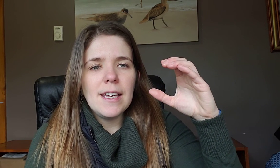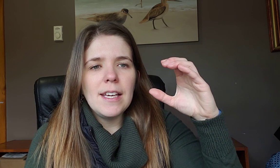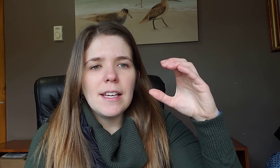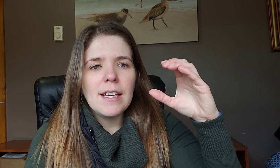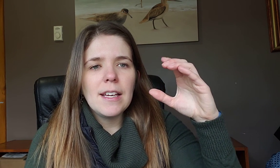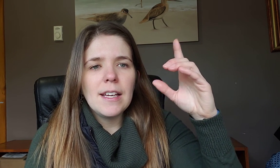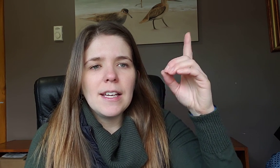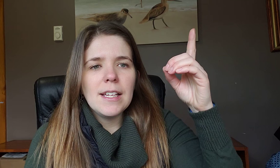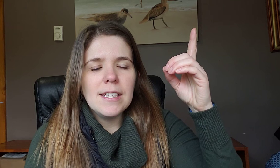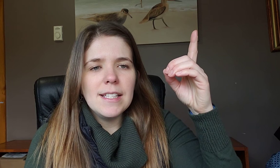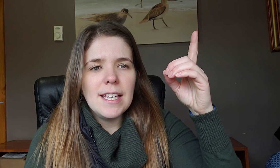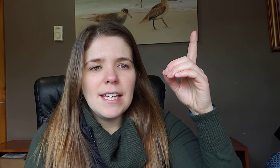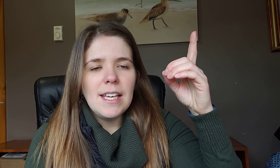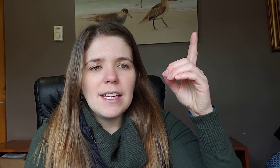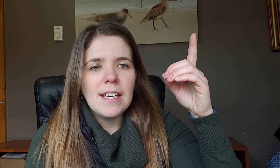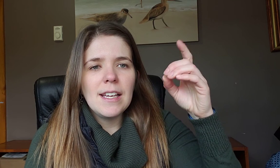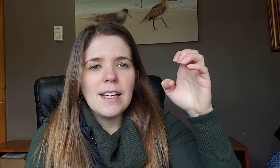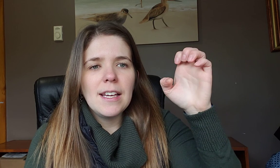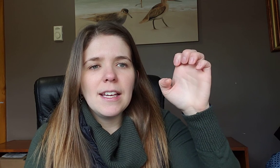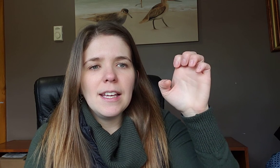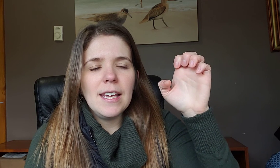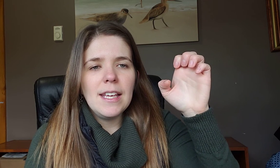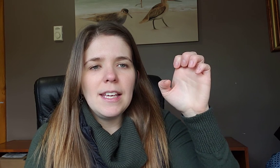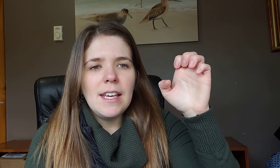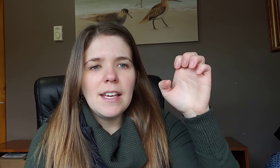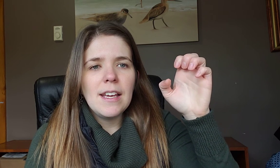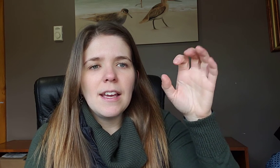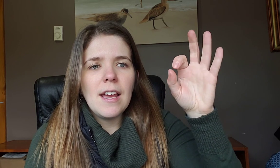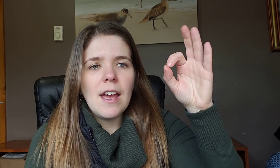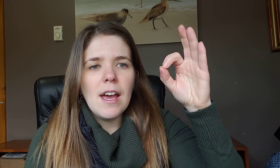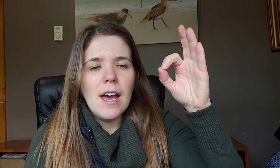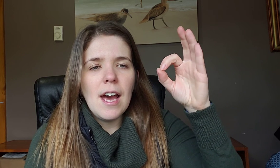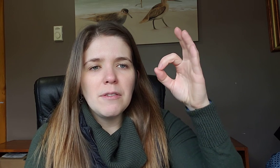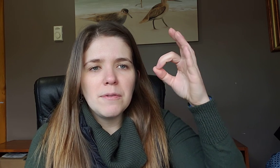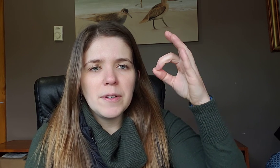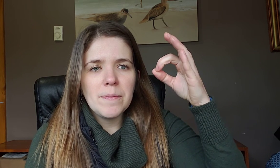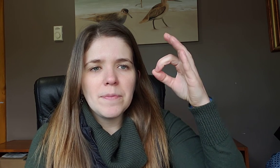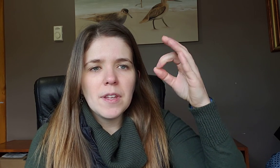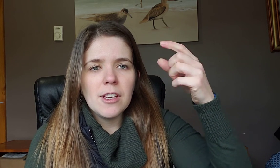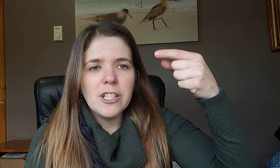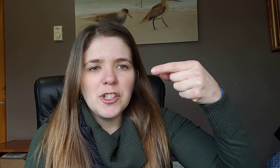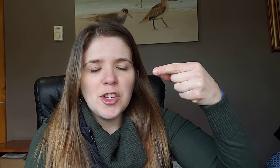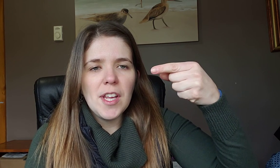D E F G